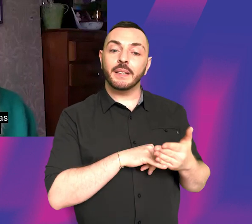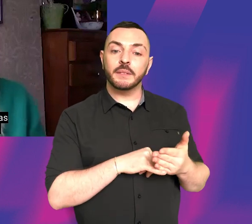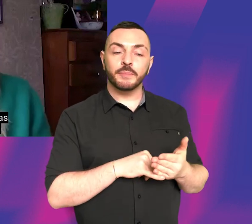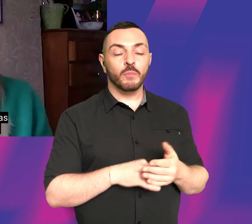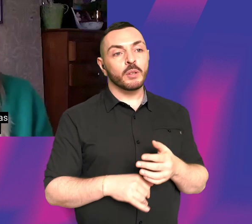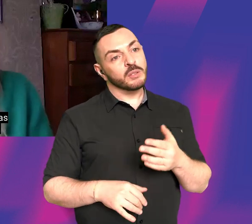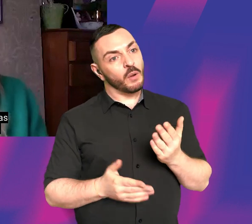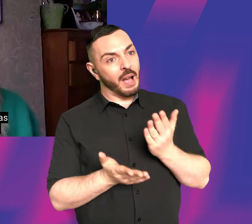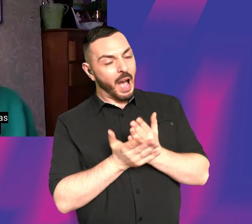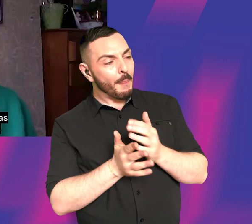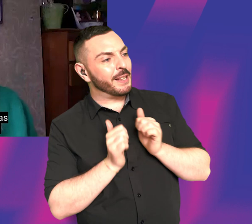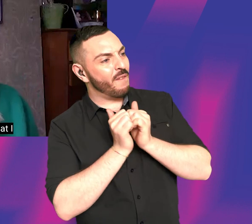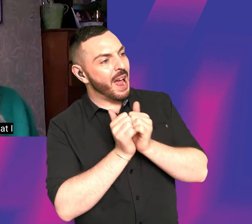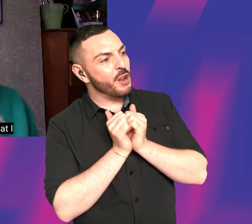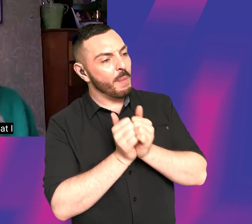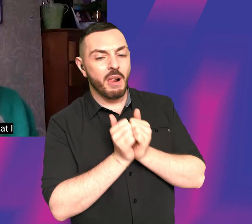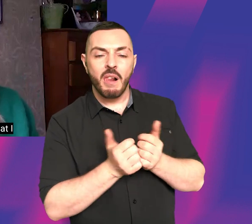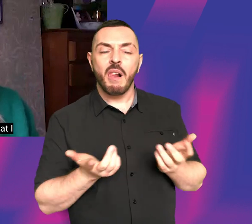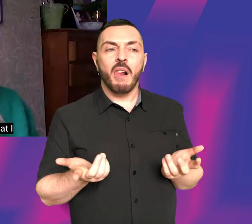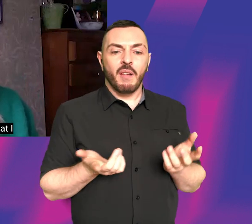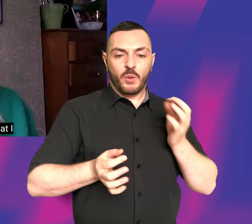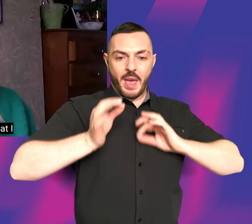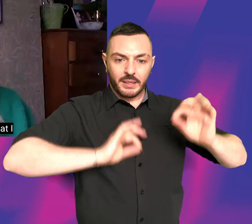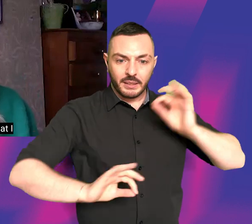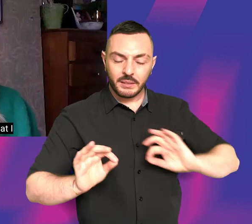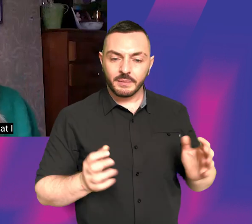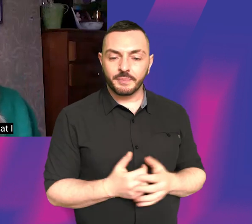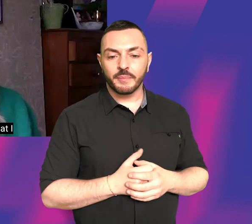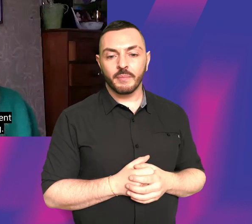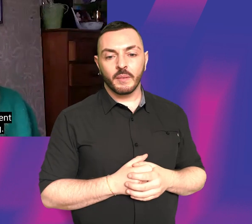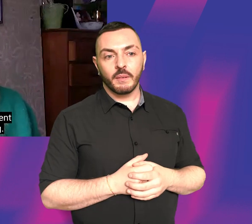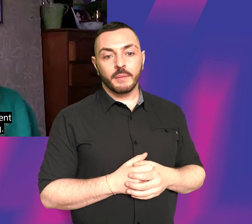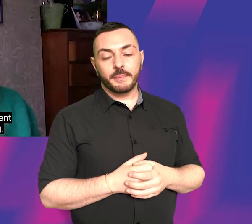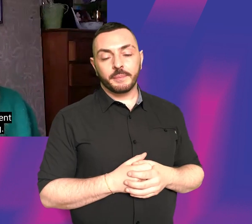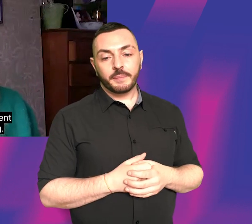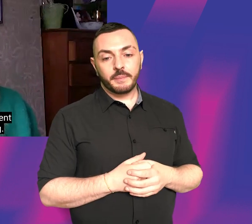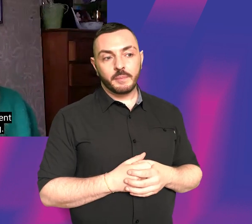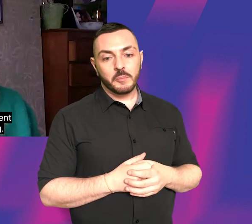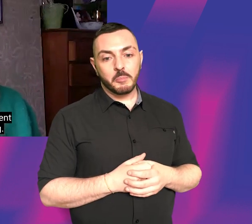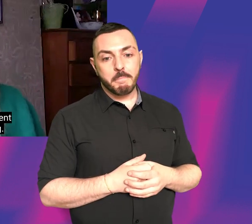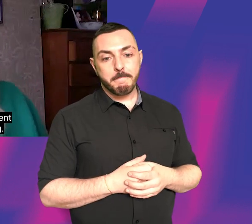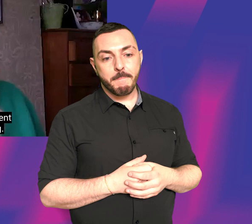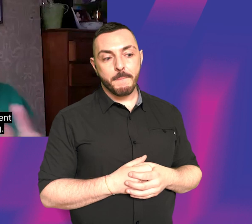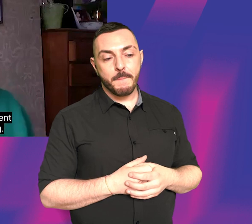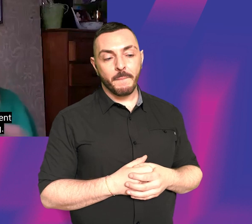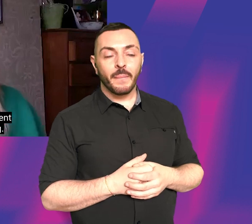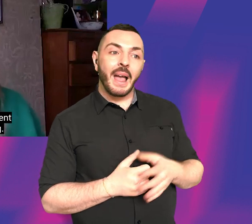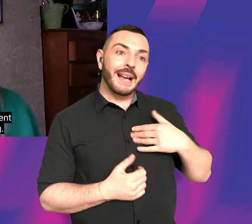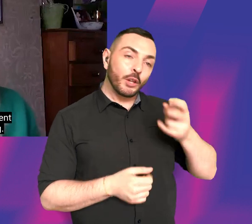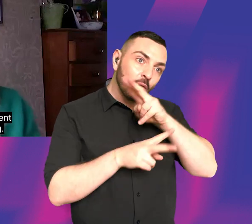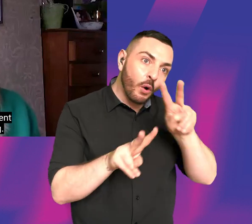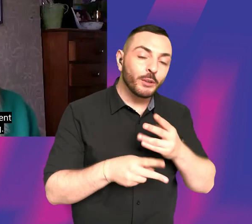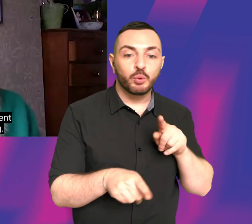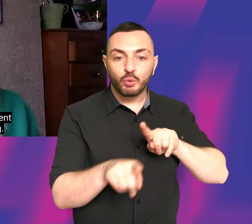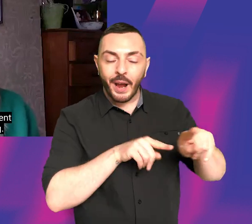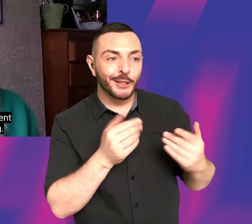it was a valuable thing to be, to be acting. And also, yeah, really made me feel that I could afford to try and do quite